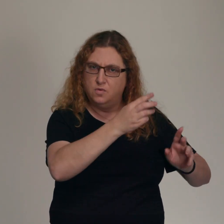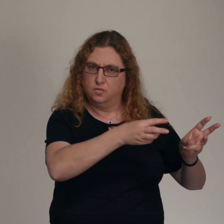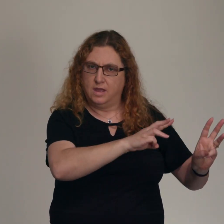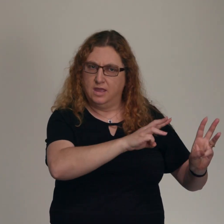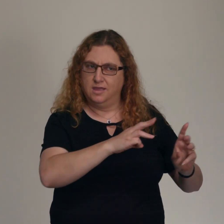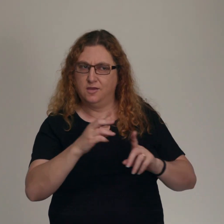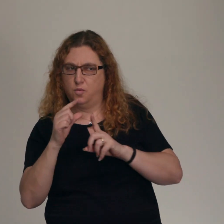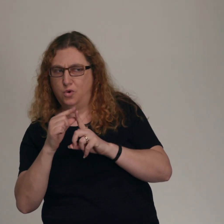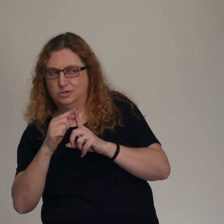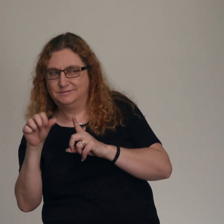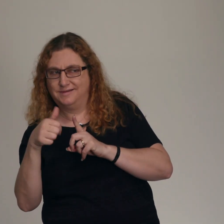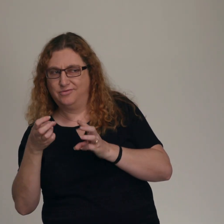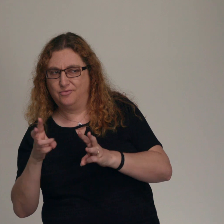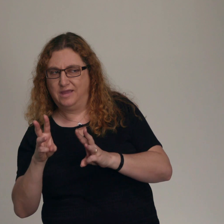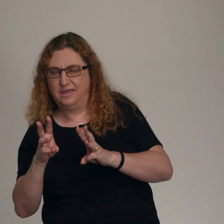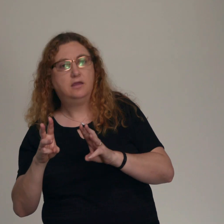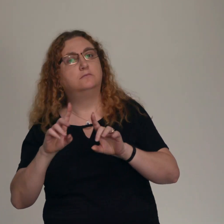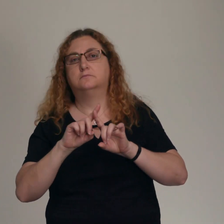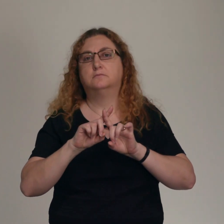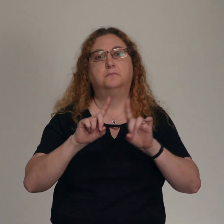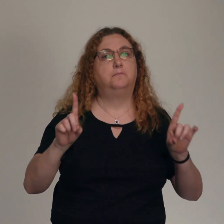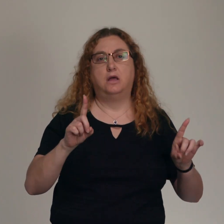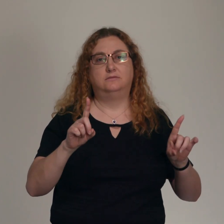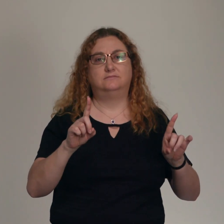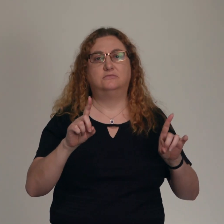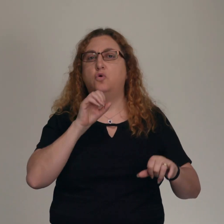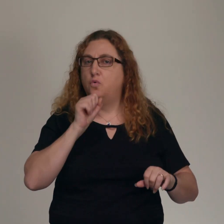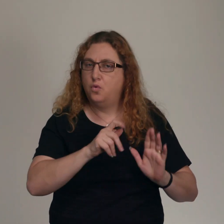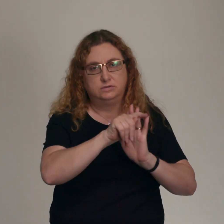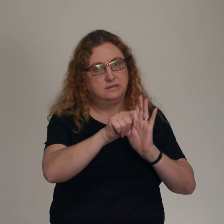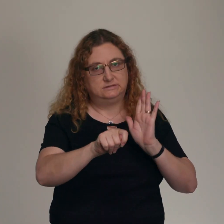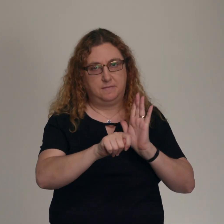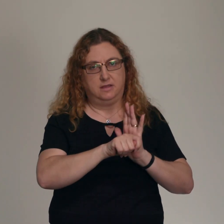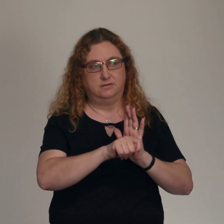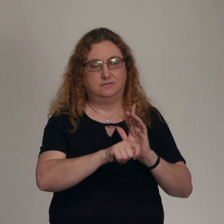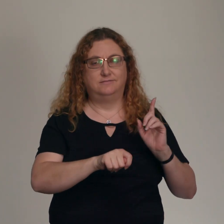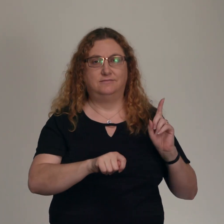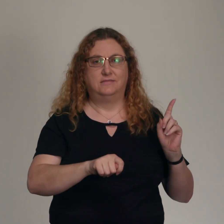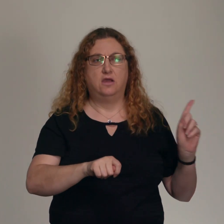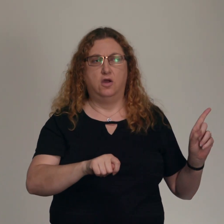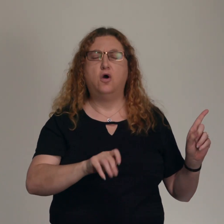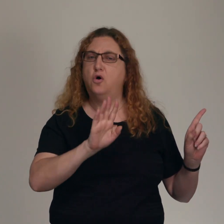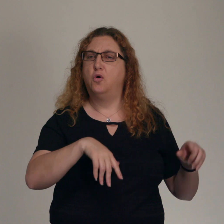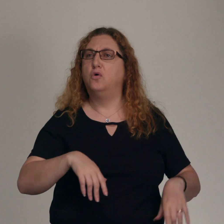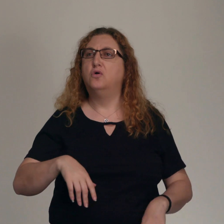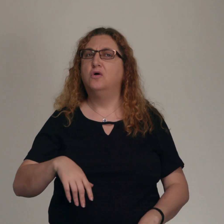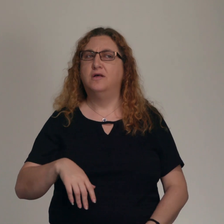much what was understood in the first century with being a hypocrite. That would have just been seen as someone being deceitful. Someone